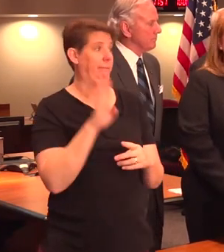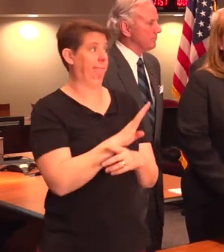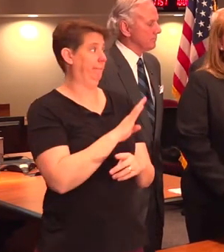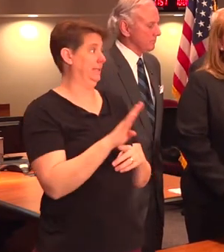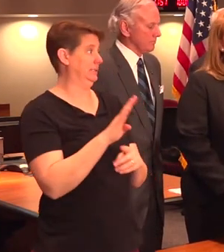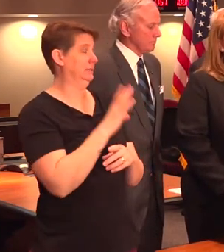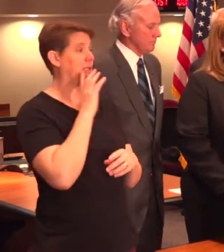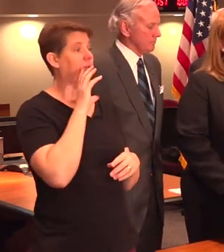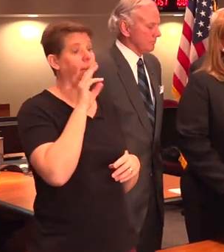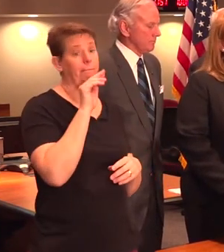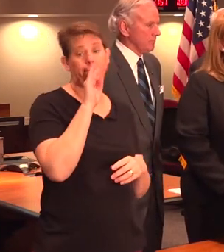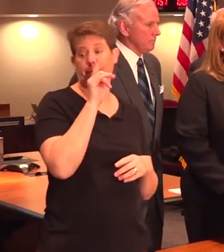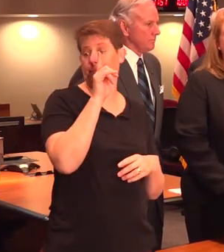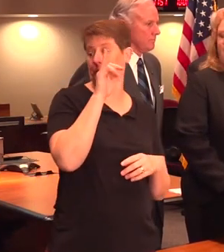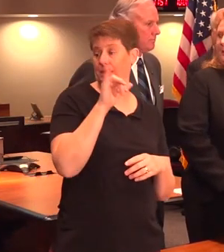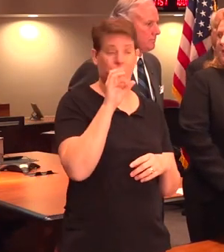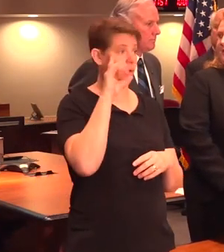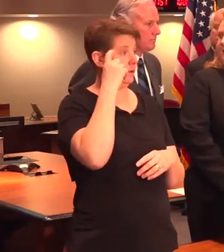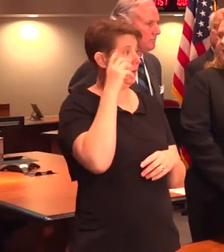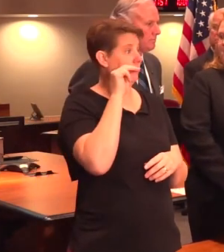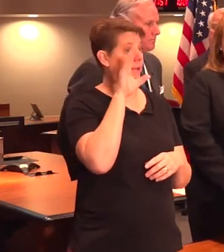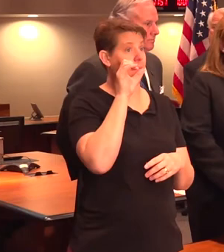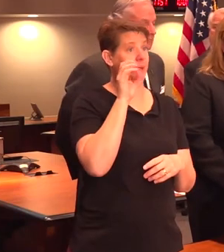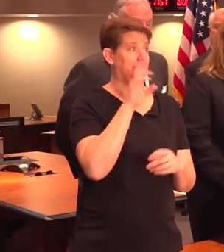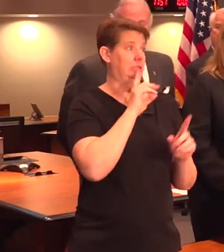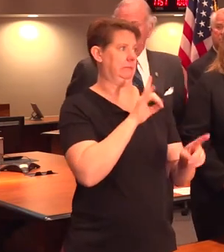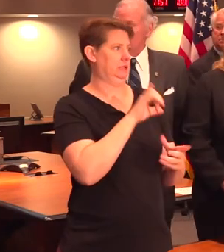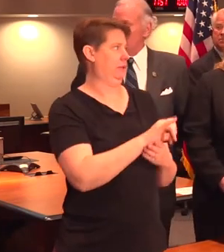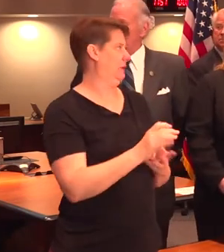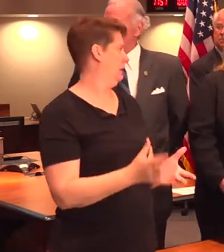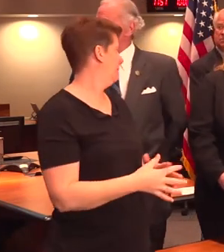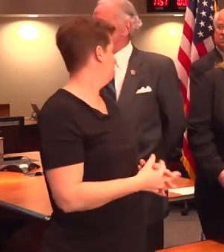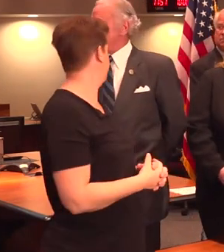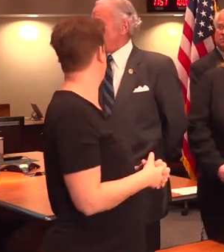I'll let Mr. Bundy or Governor McMaster answer that.